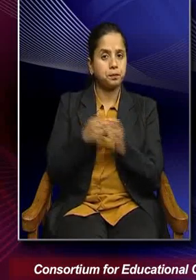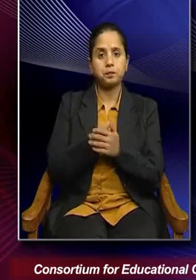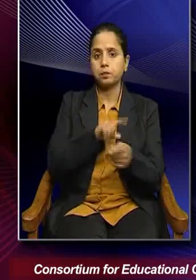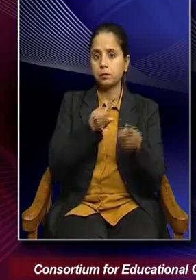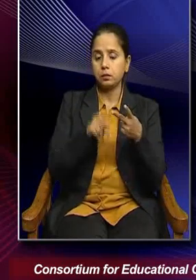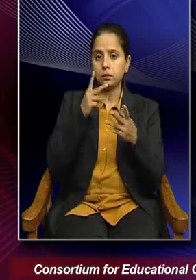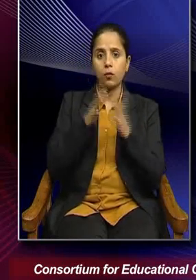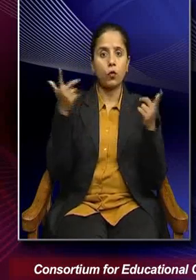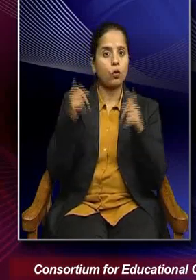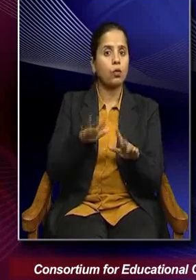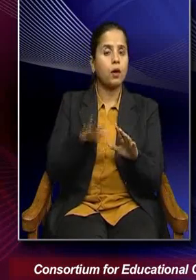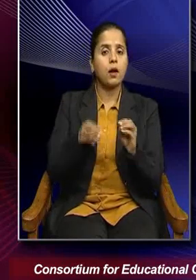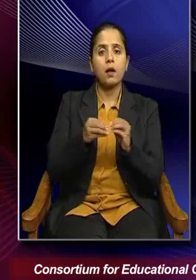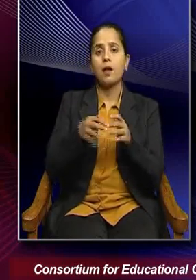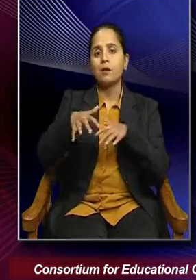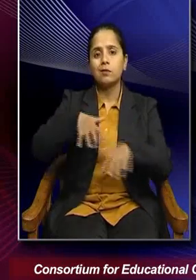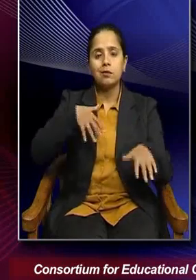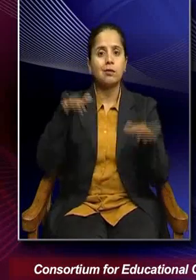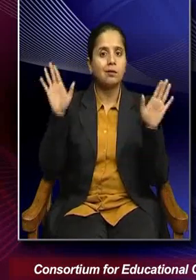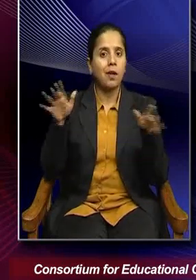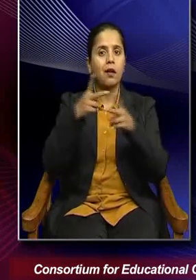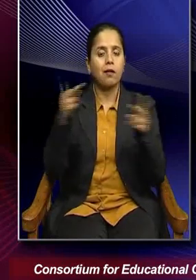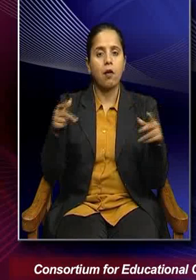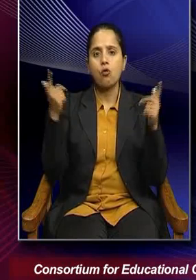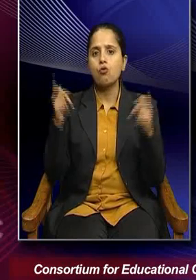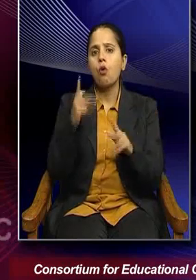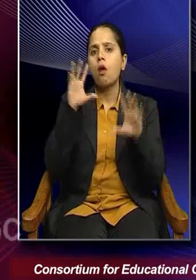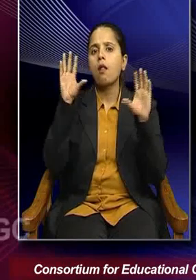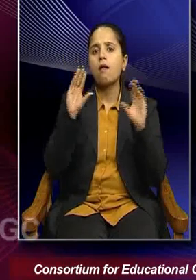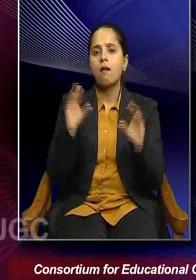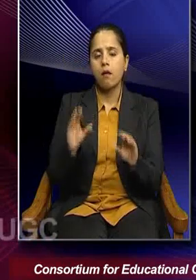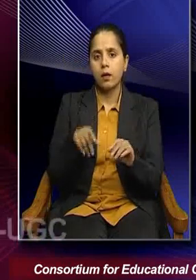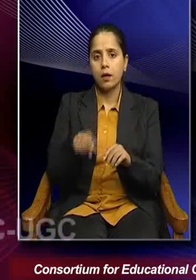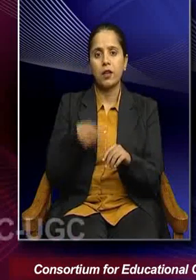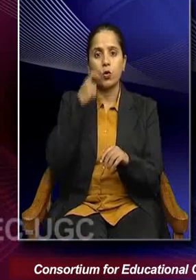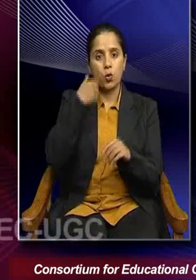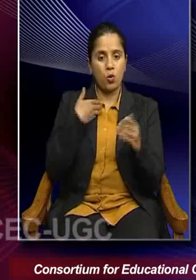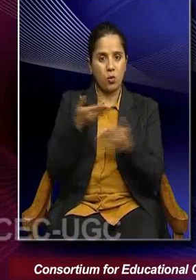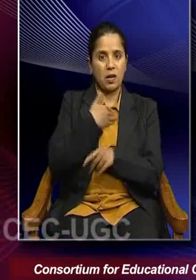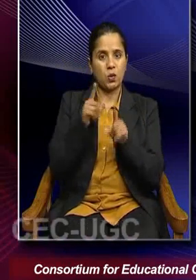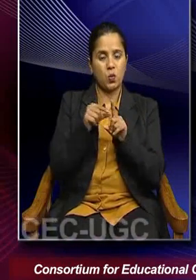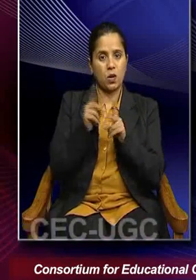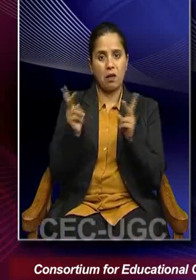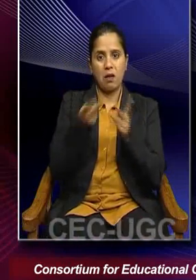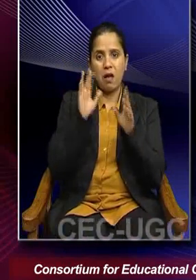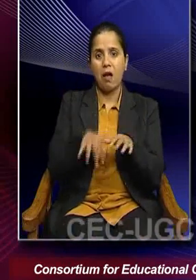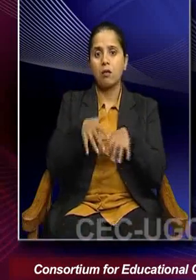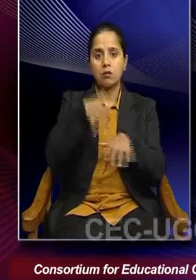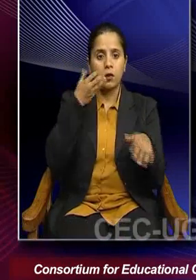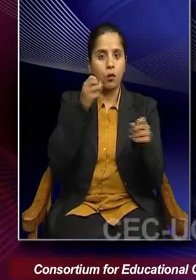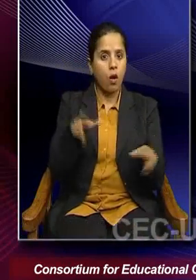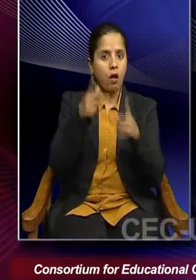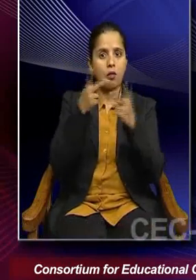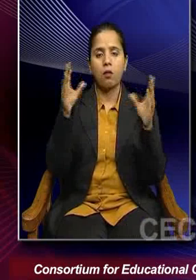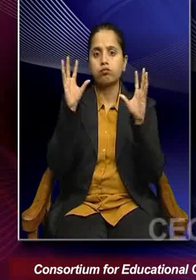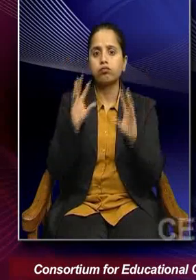a huge loss of biodiversity because of, you know, activities in different part of the world. You know, even the biological